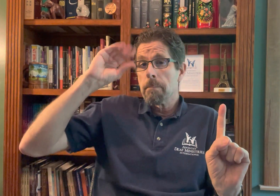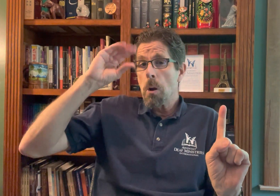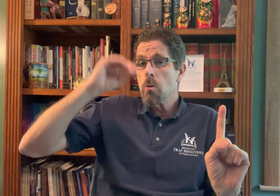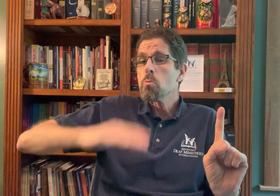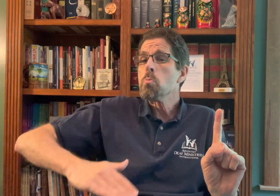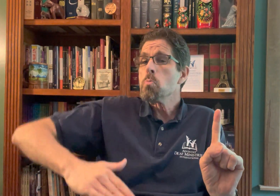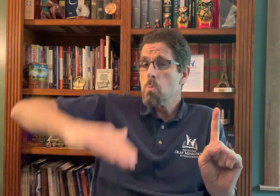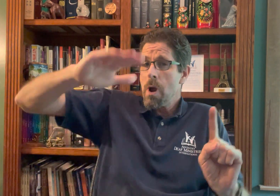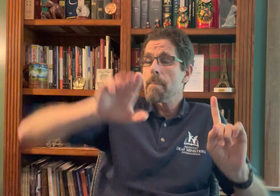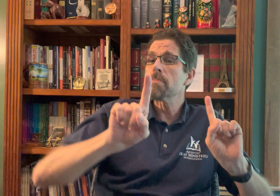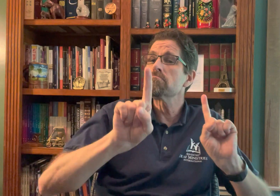the language